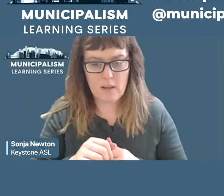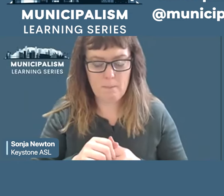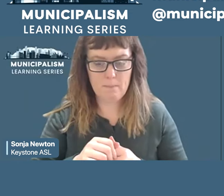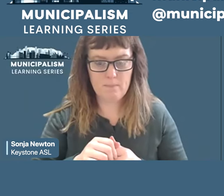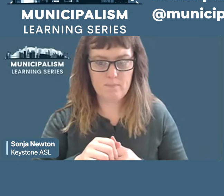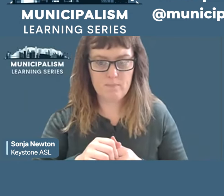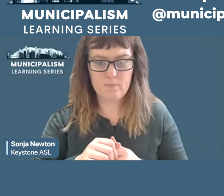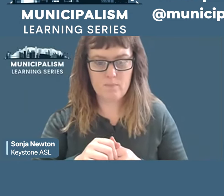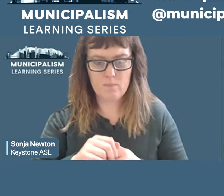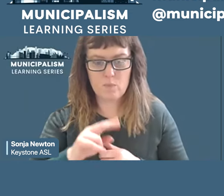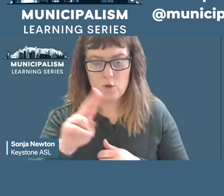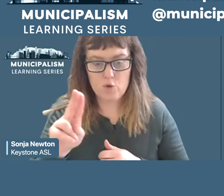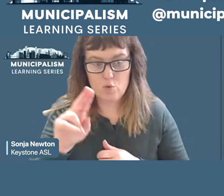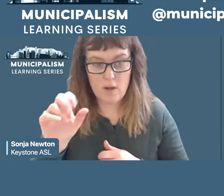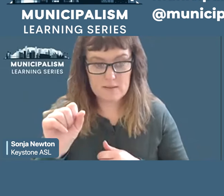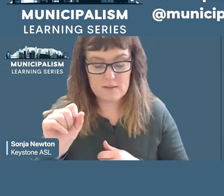the world and